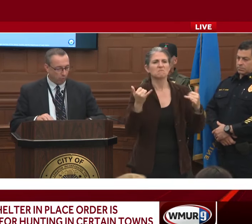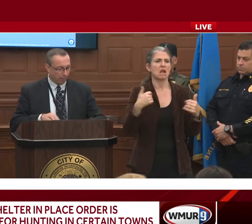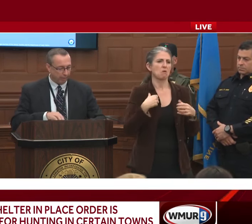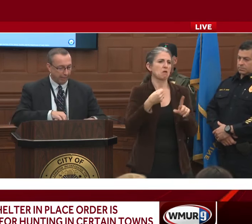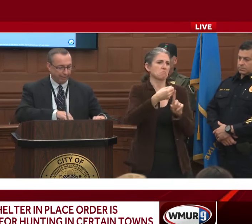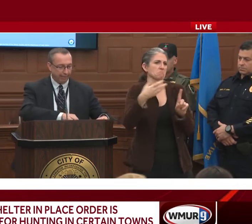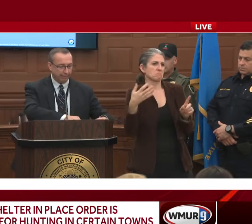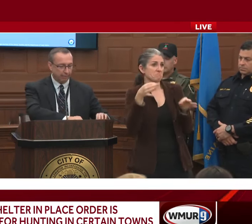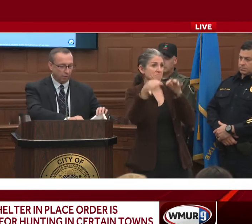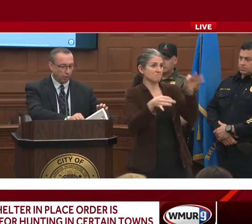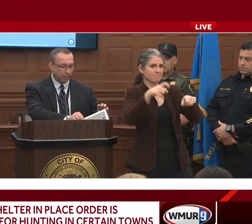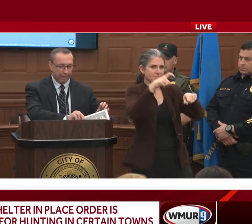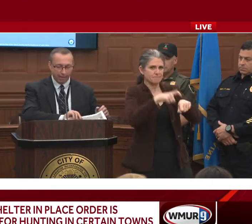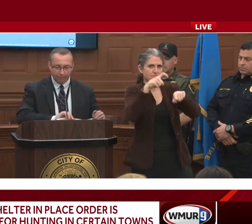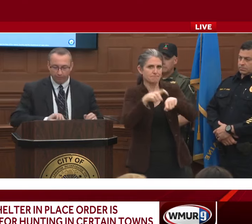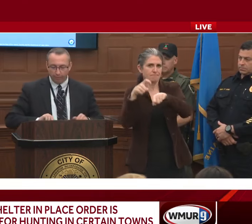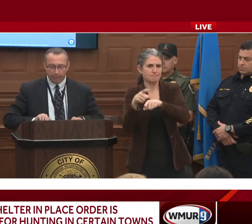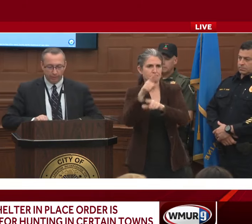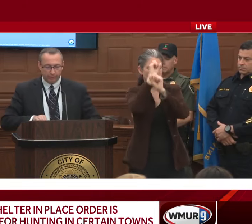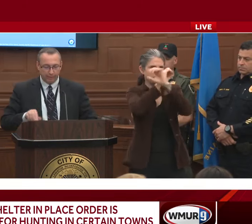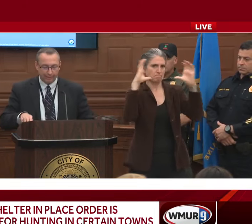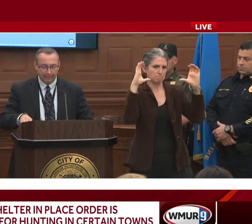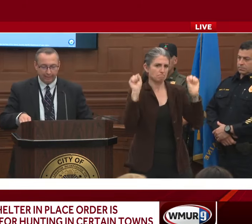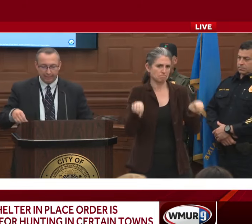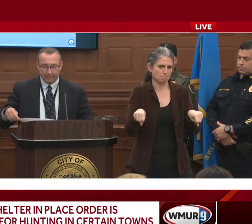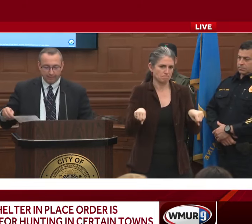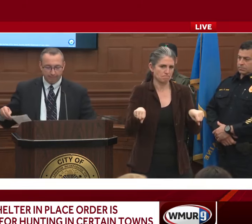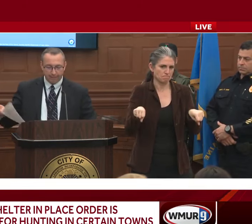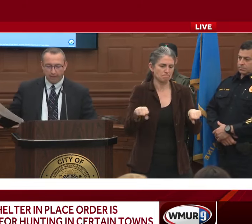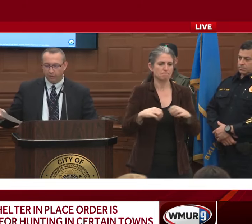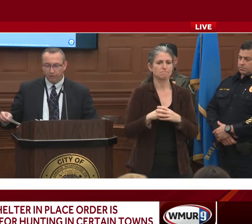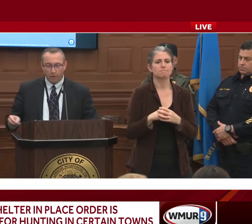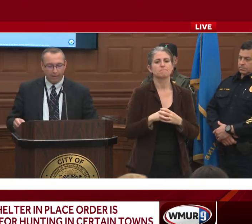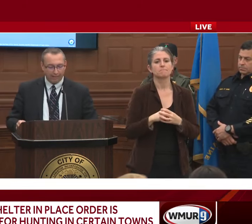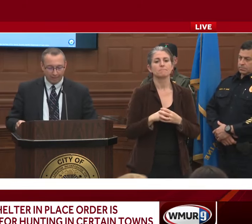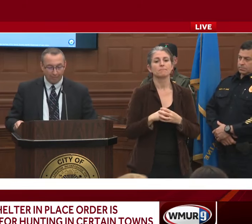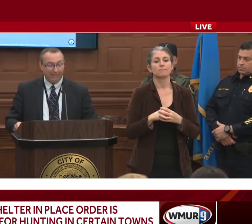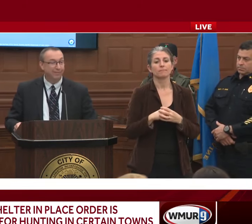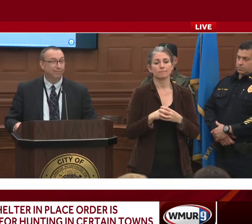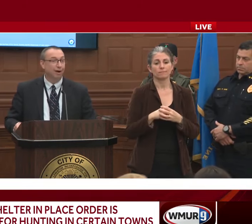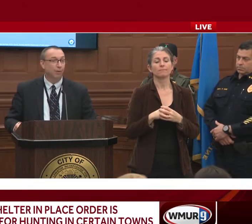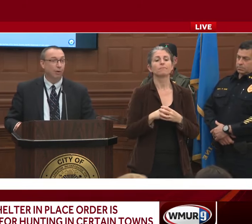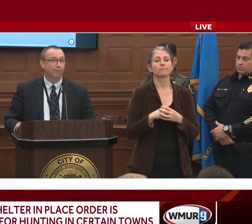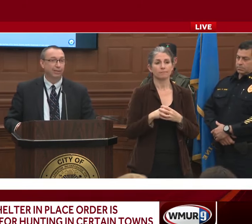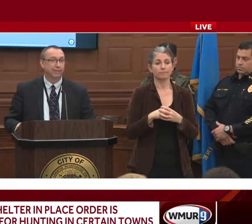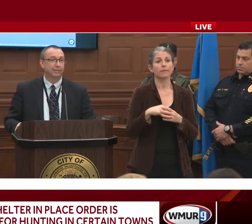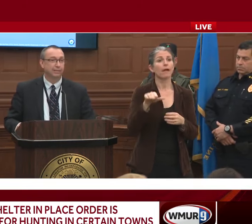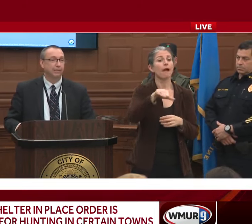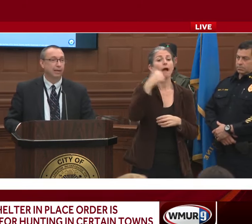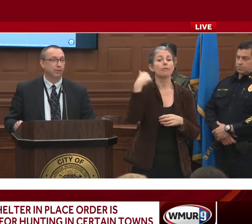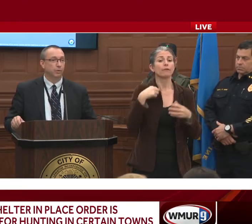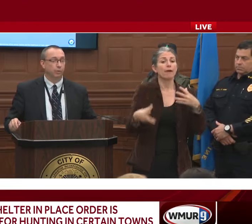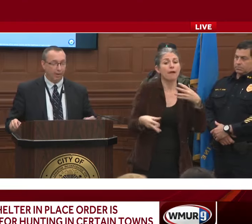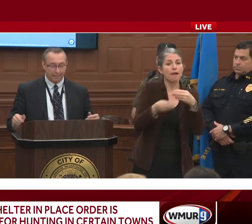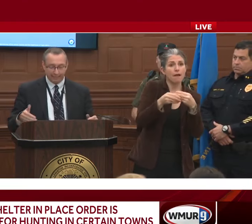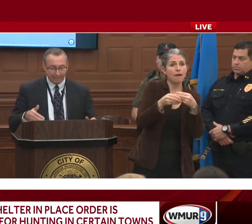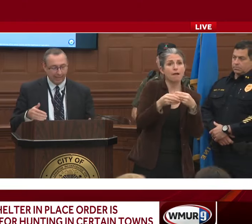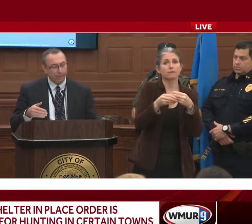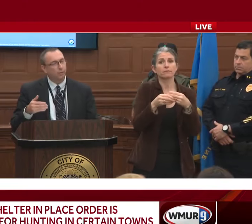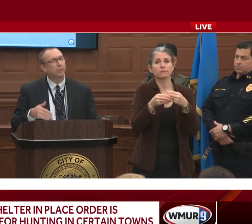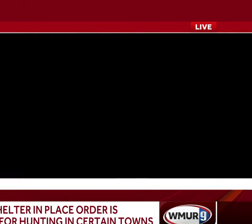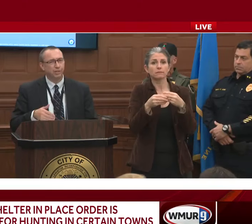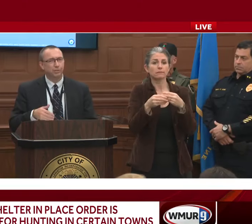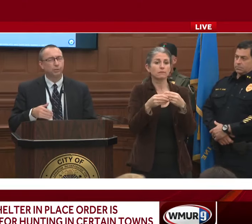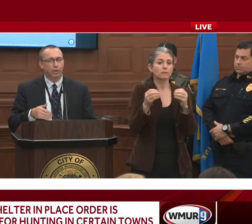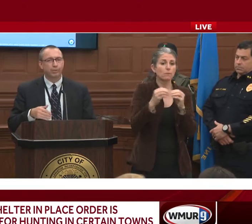made this morning, I think that's all we had for information. And I'll just call that kind of updates and follow-ups, things that I knew you were asking.